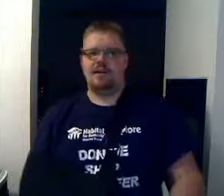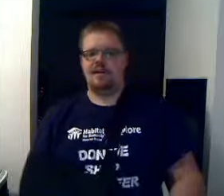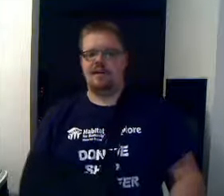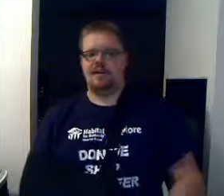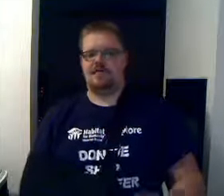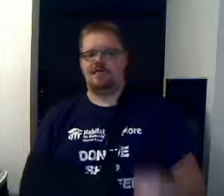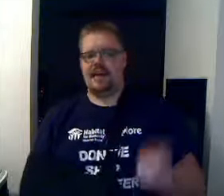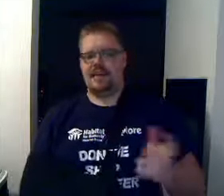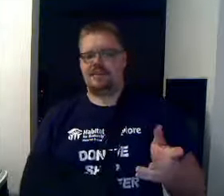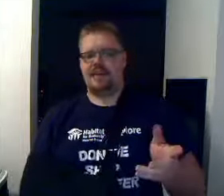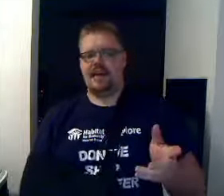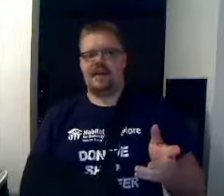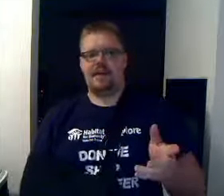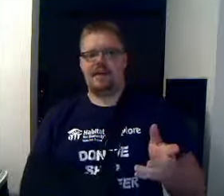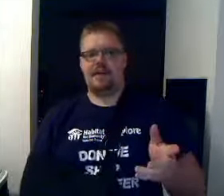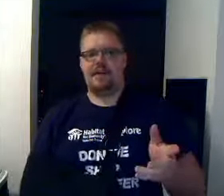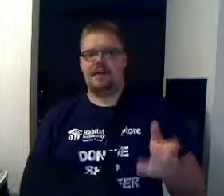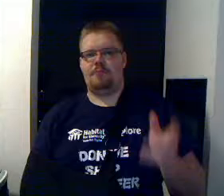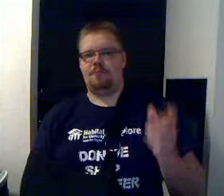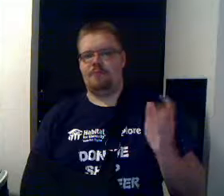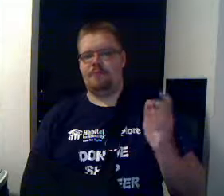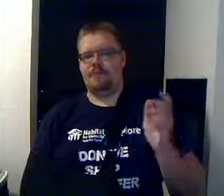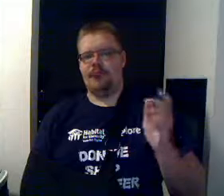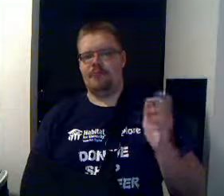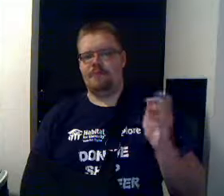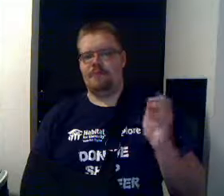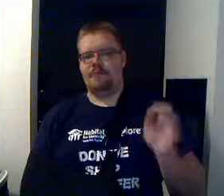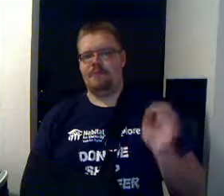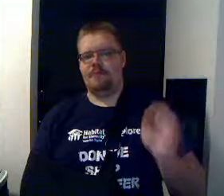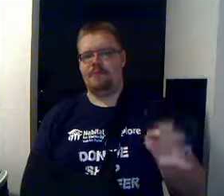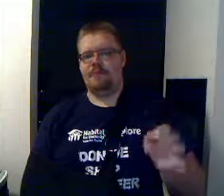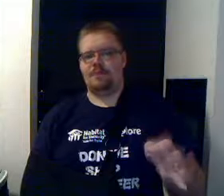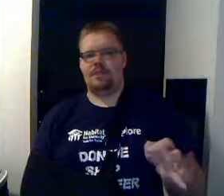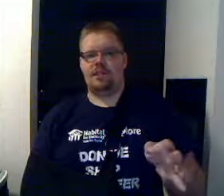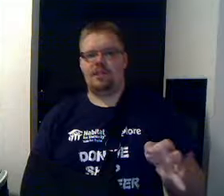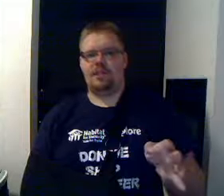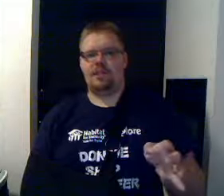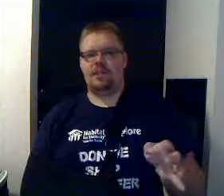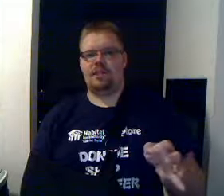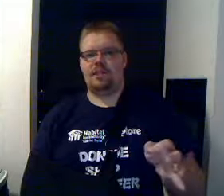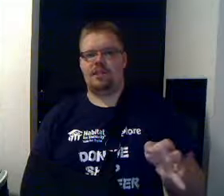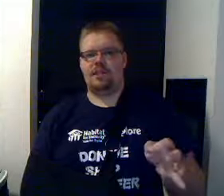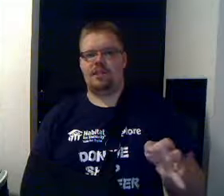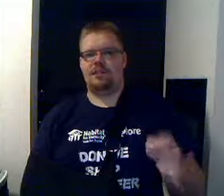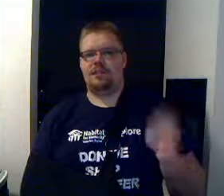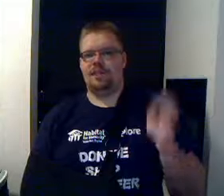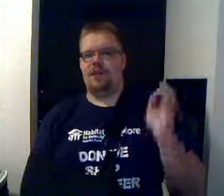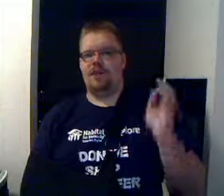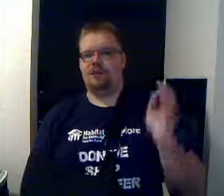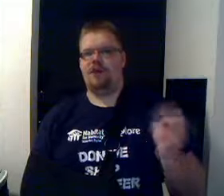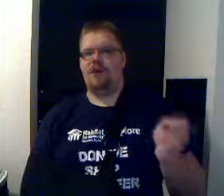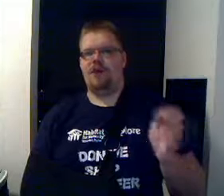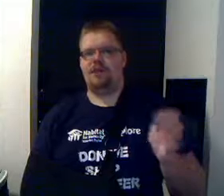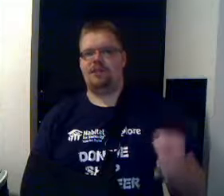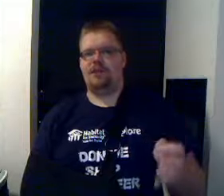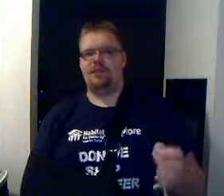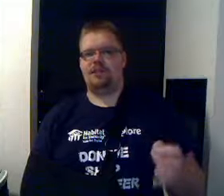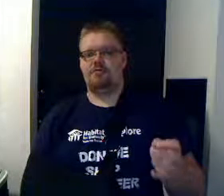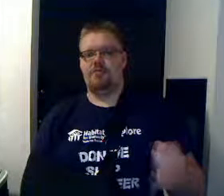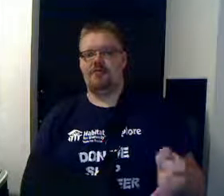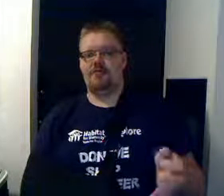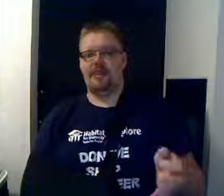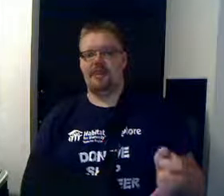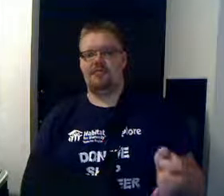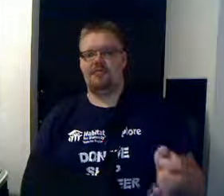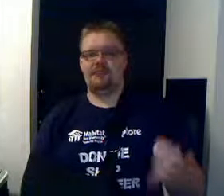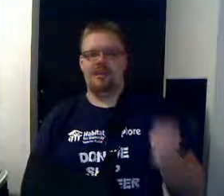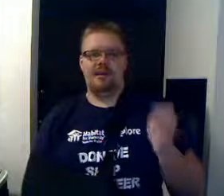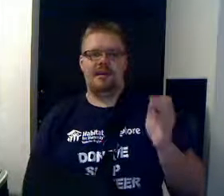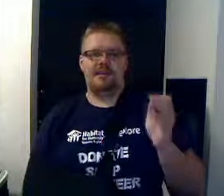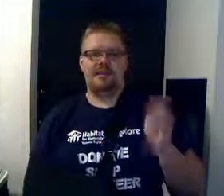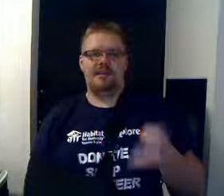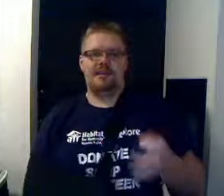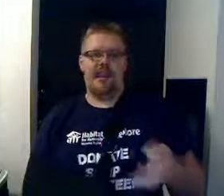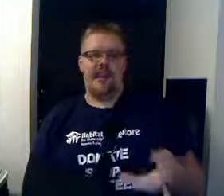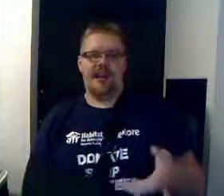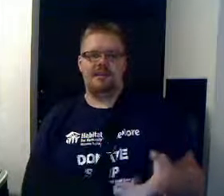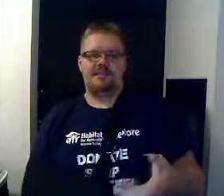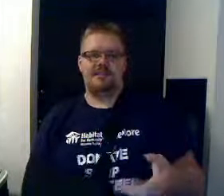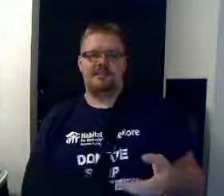Right, so that's a Gaten game. And now one important thing to mention is you probably want to run these just as